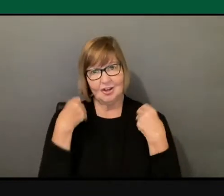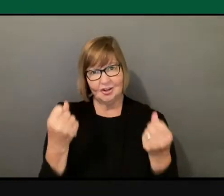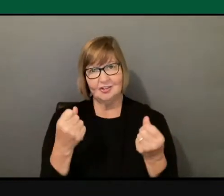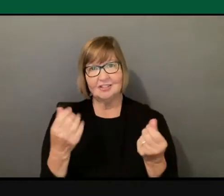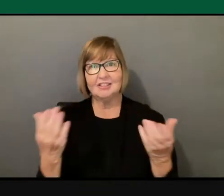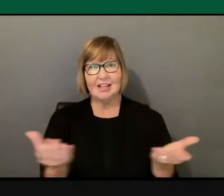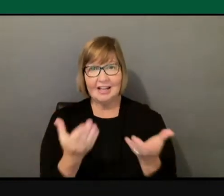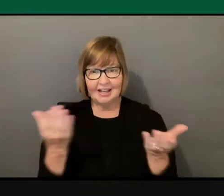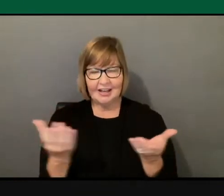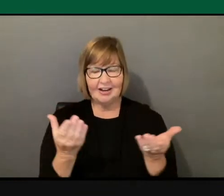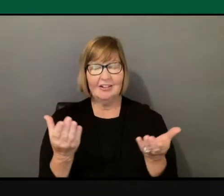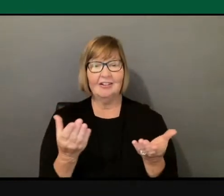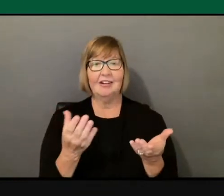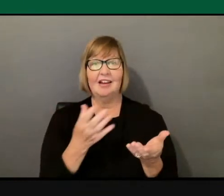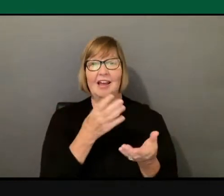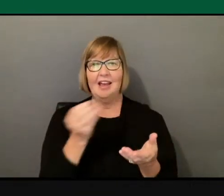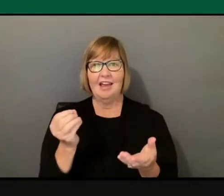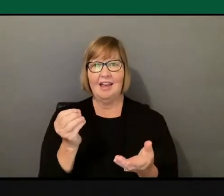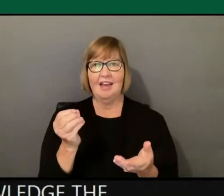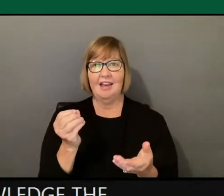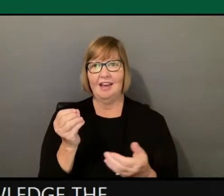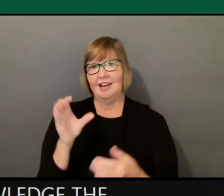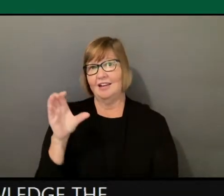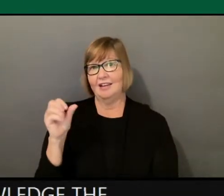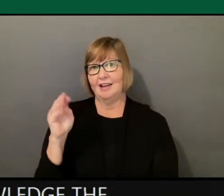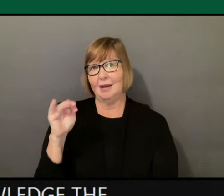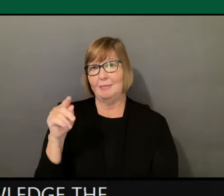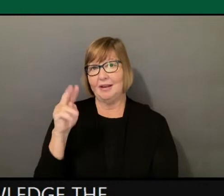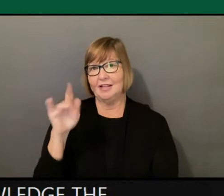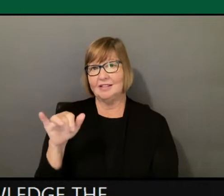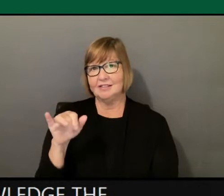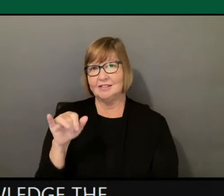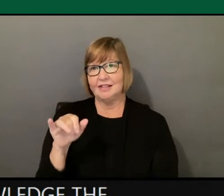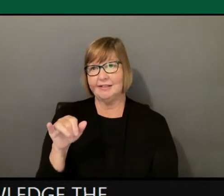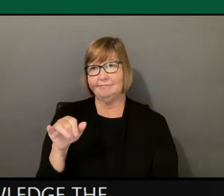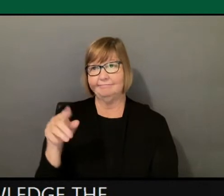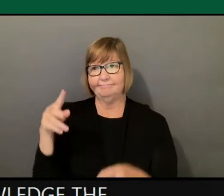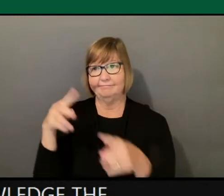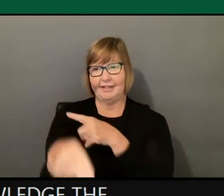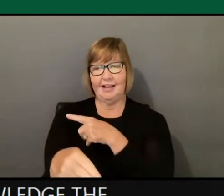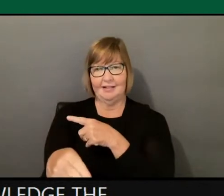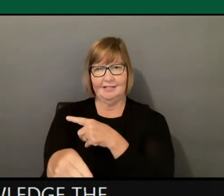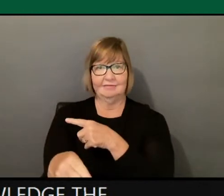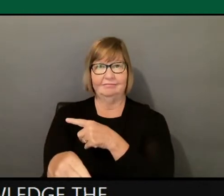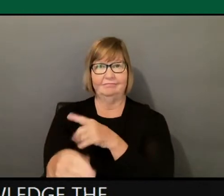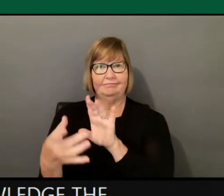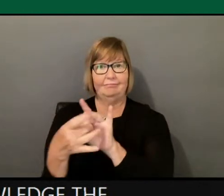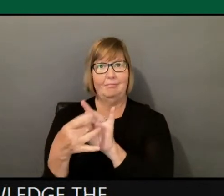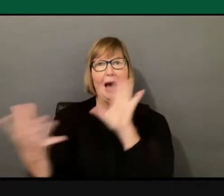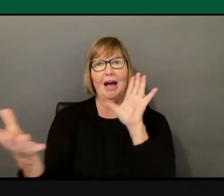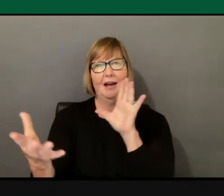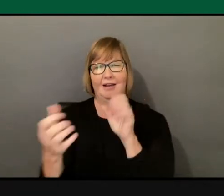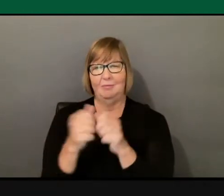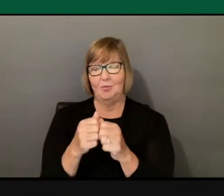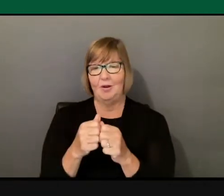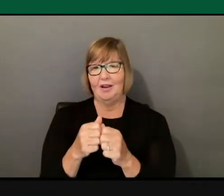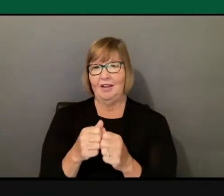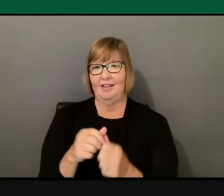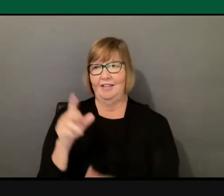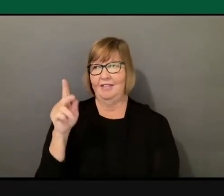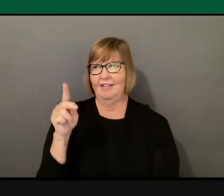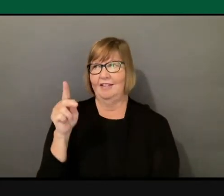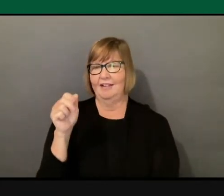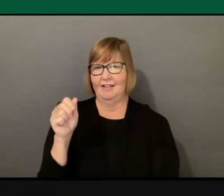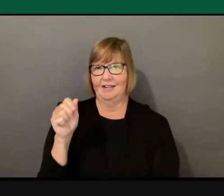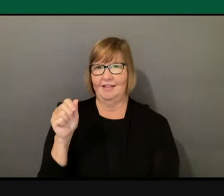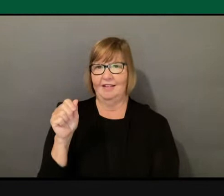that have stood up and severed ties. It's calling it out. It's saying it's not tolerable. We